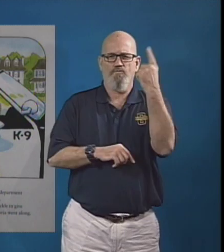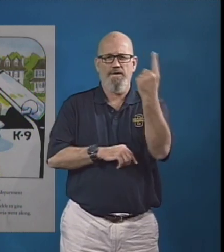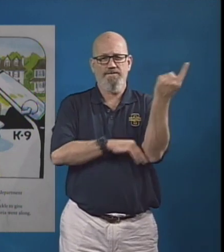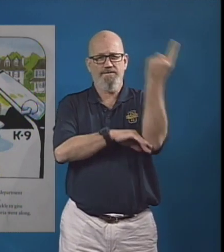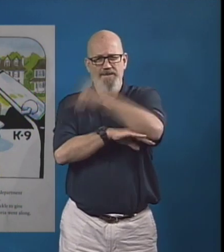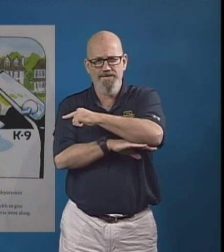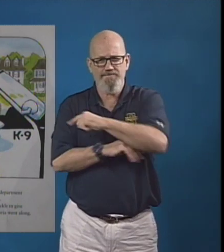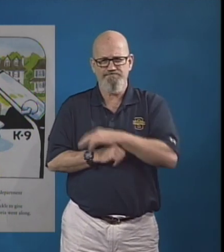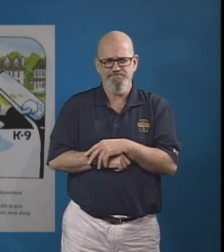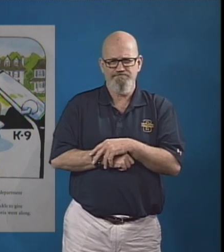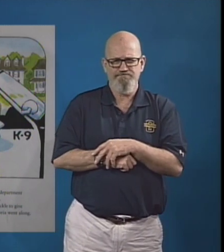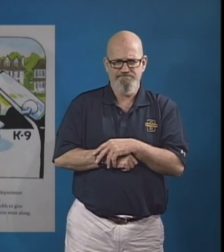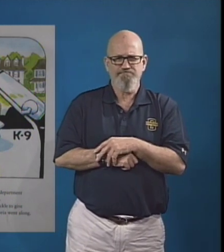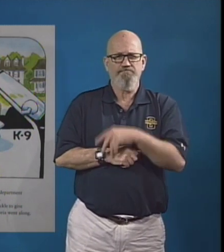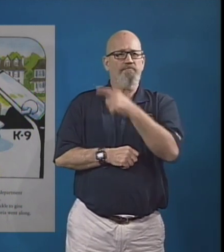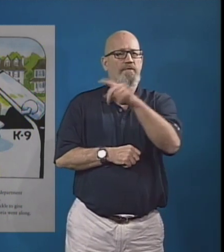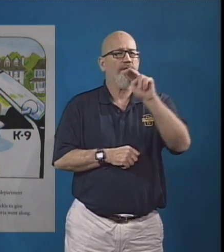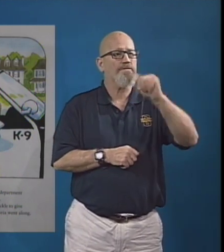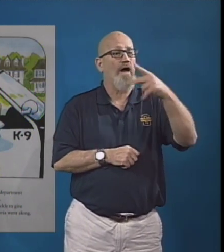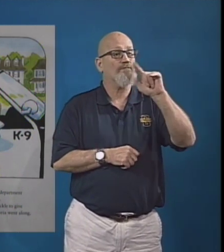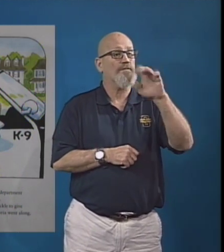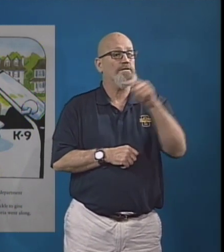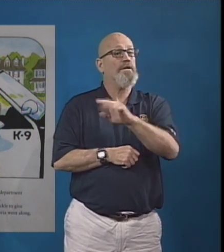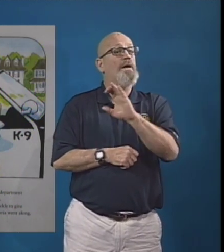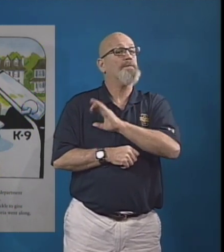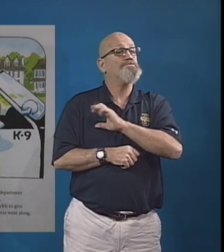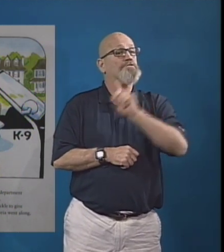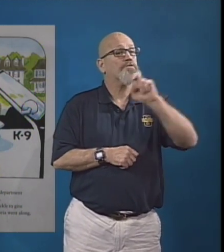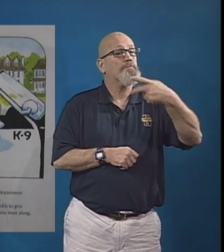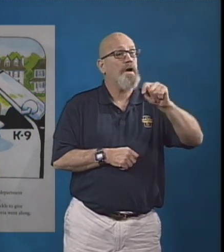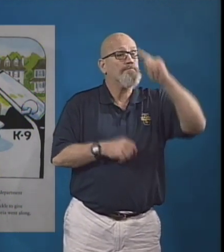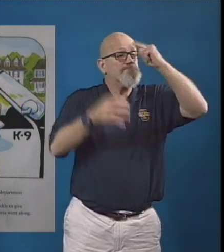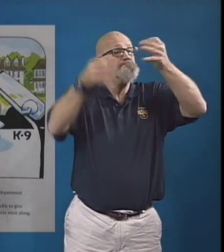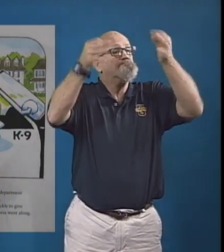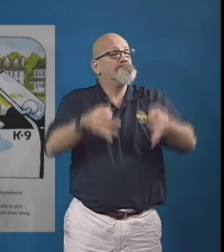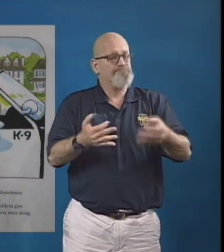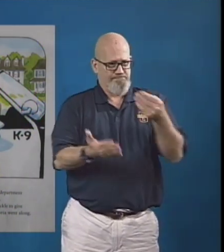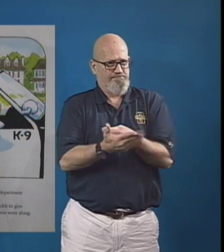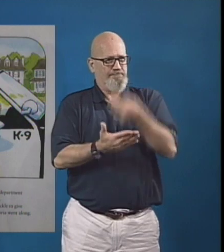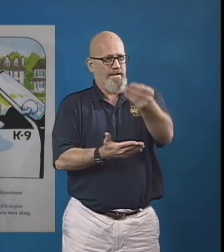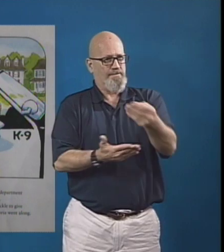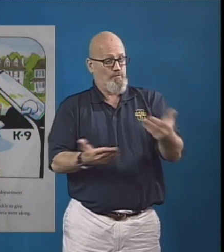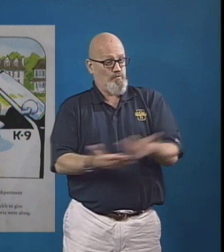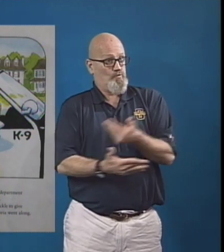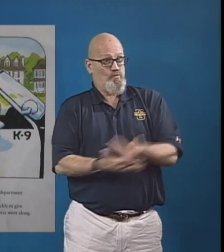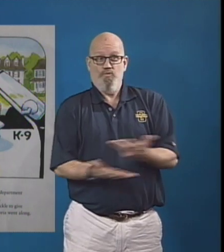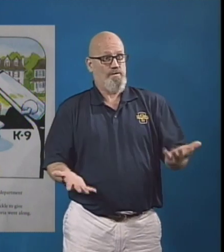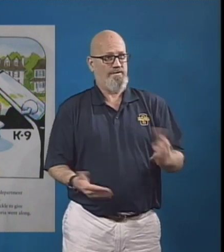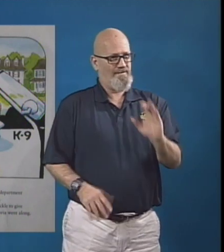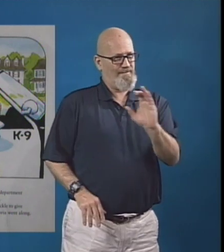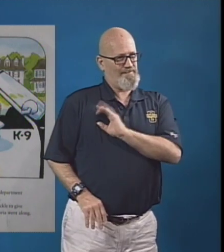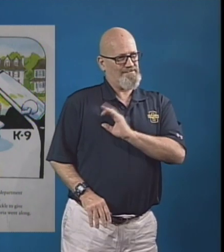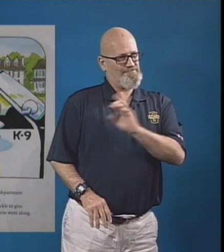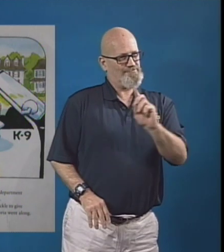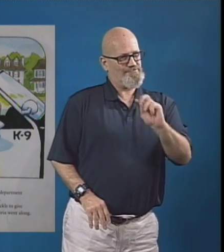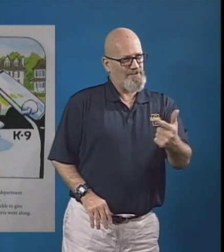Then one day, Knappville's police department bought a police dog